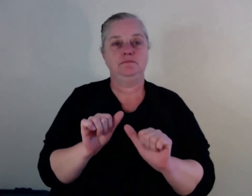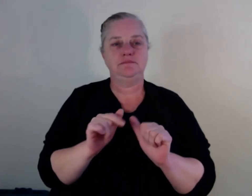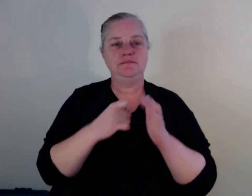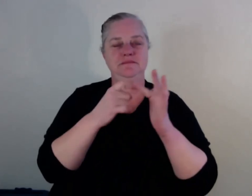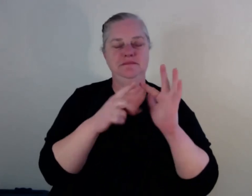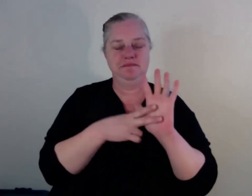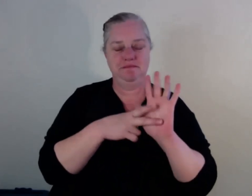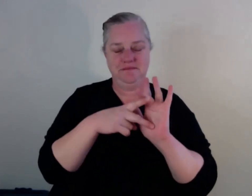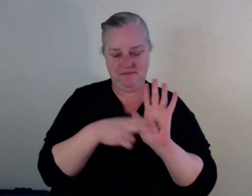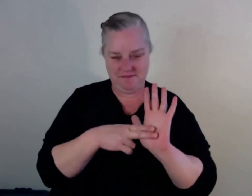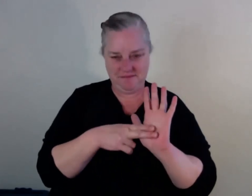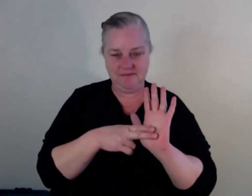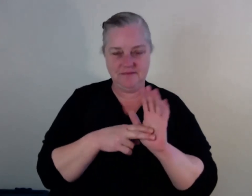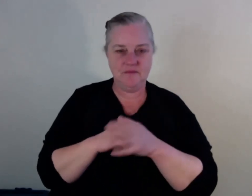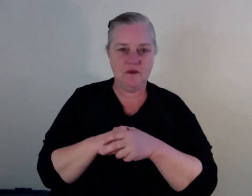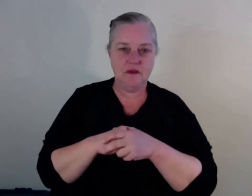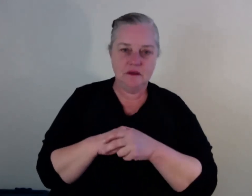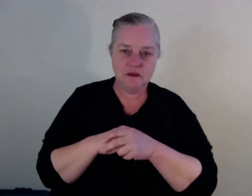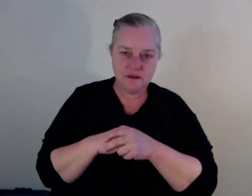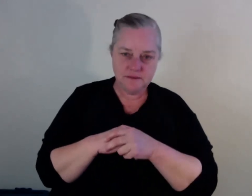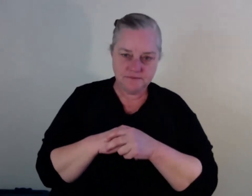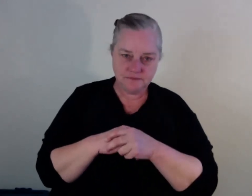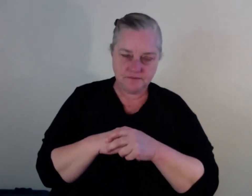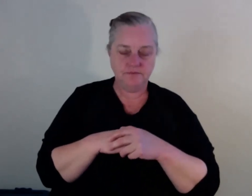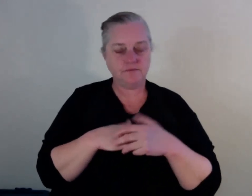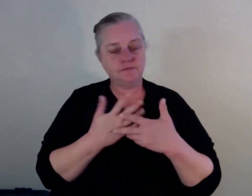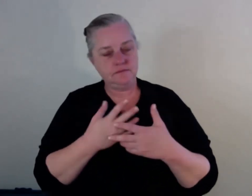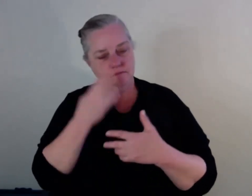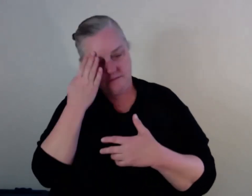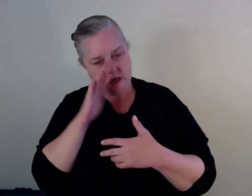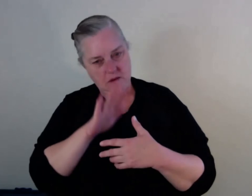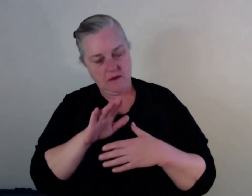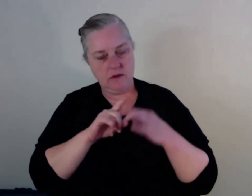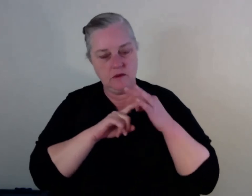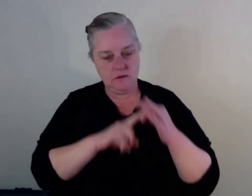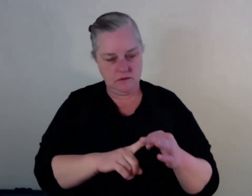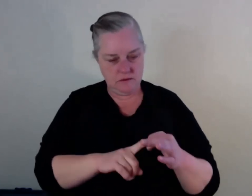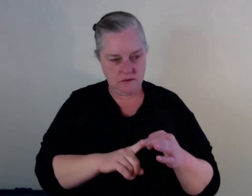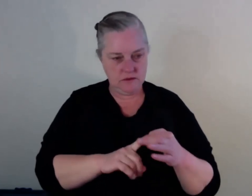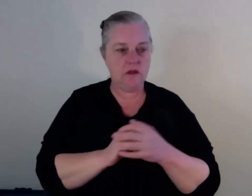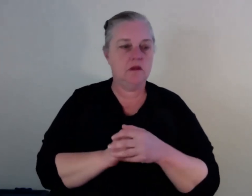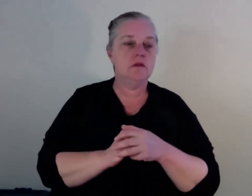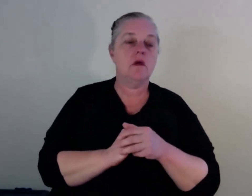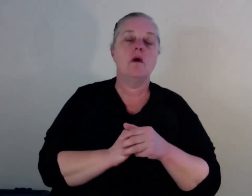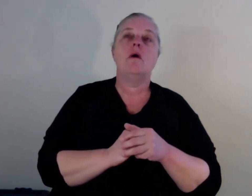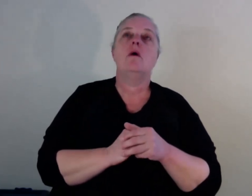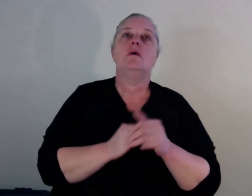And, Kevin, the question was, what supports can alcohol and other drug services provide to improve